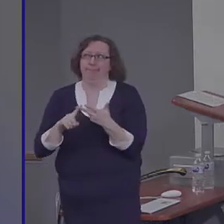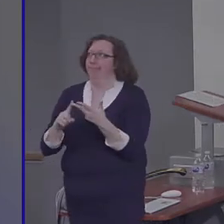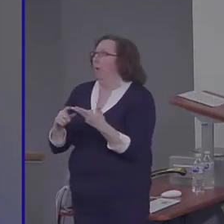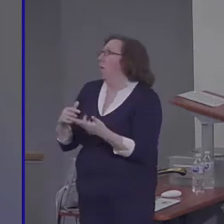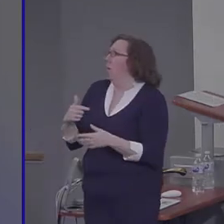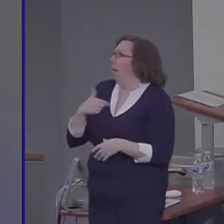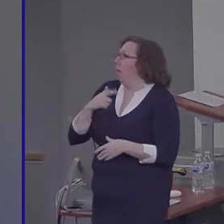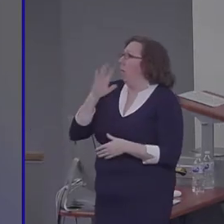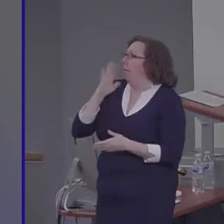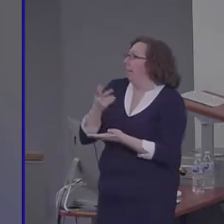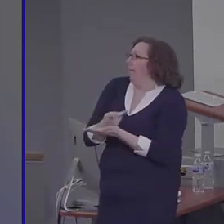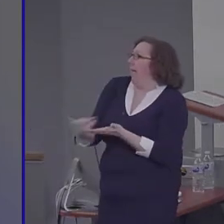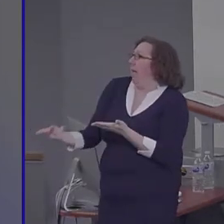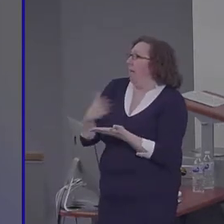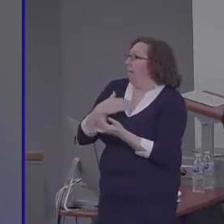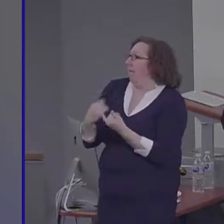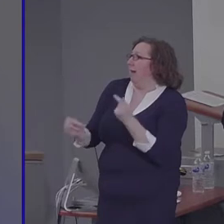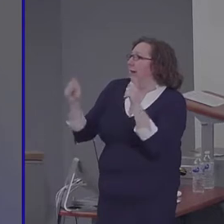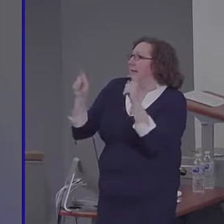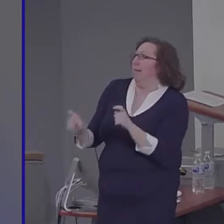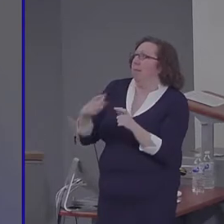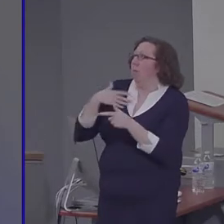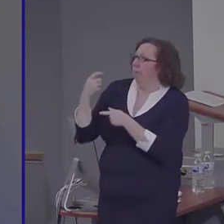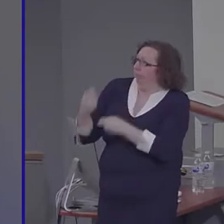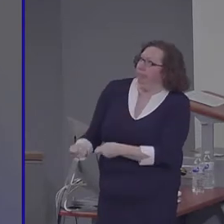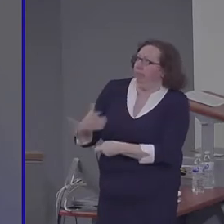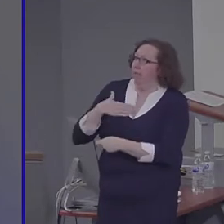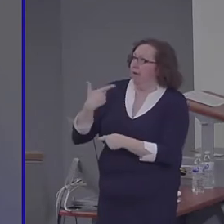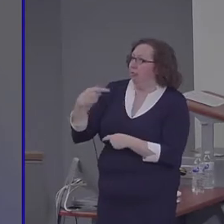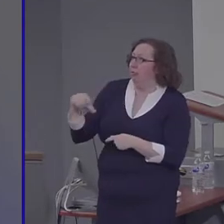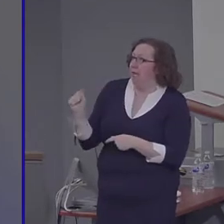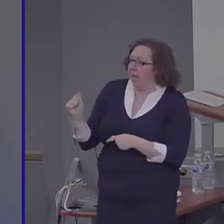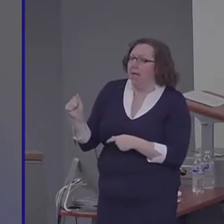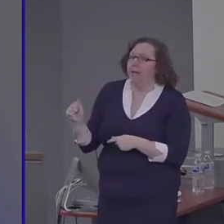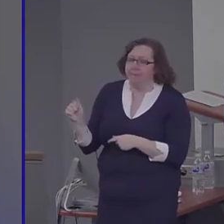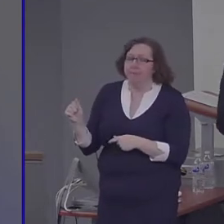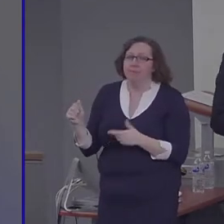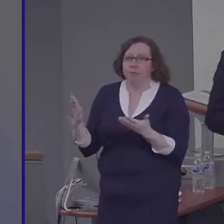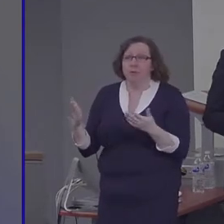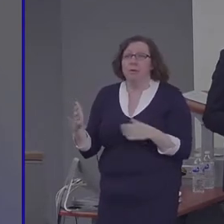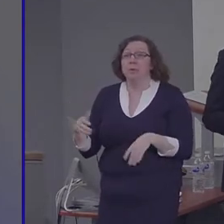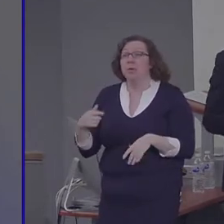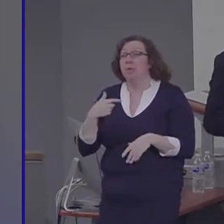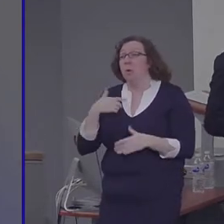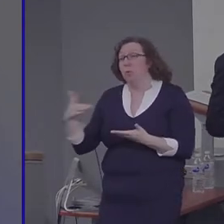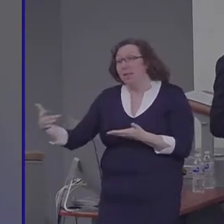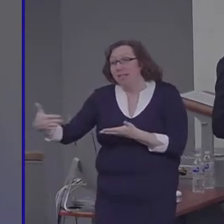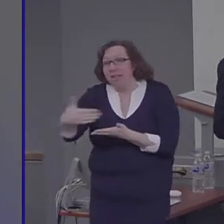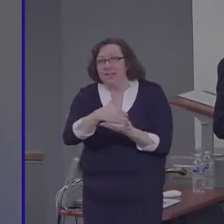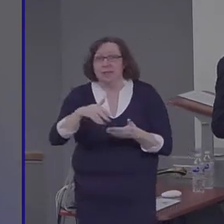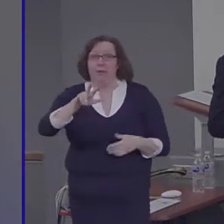and it will bring down the grade in my class. So we got 30 of these things so we knew what they were worried about.